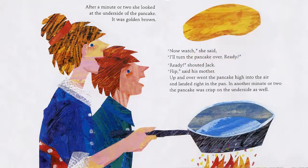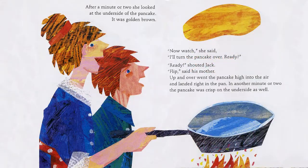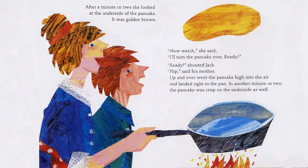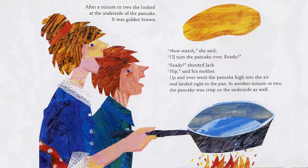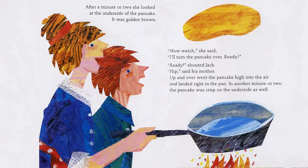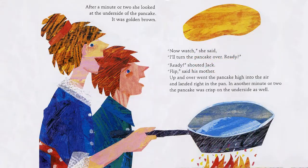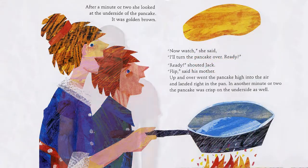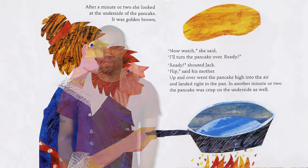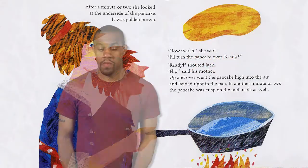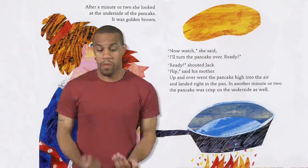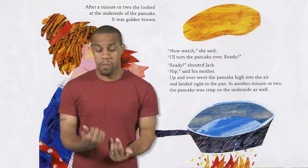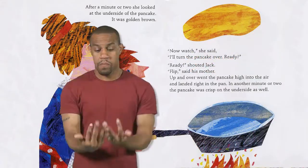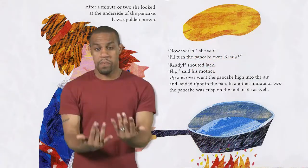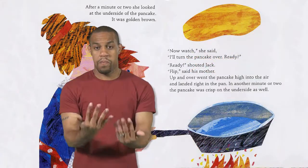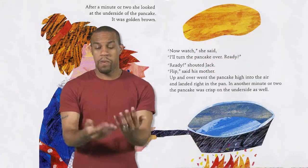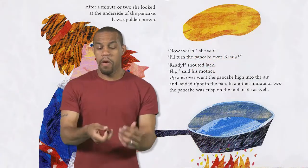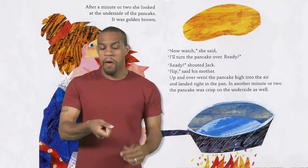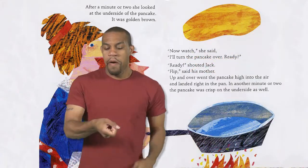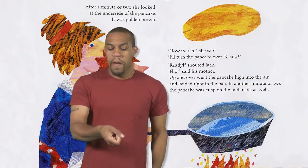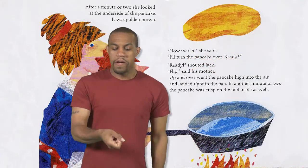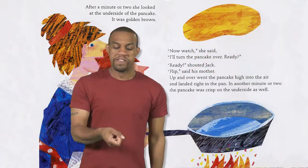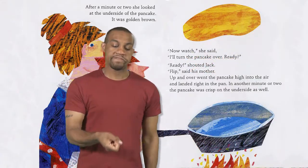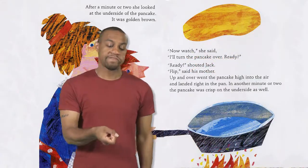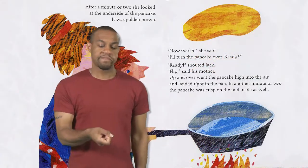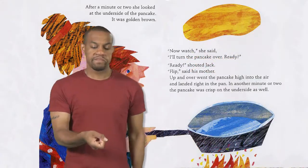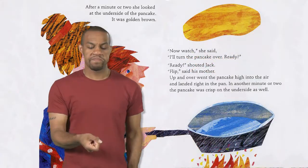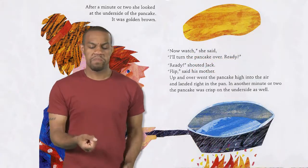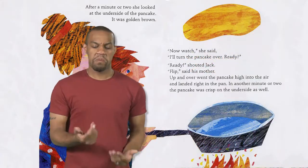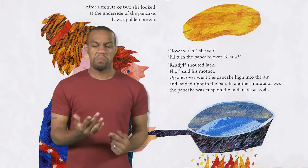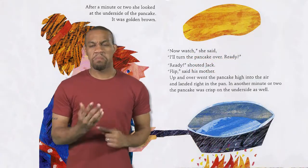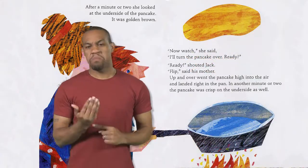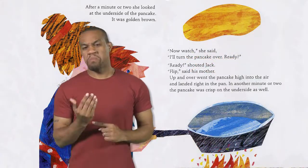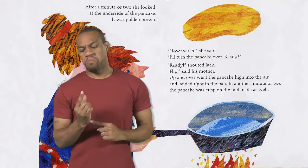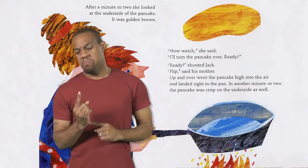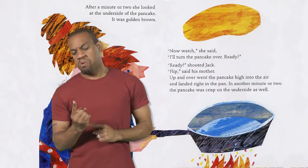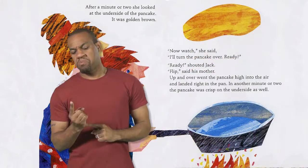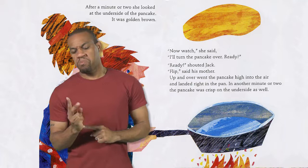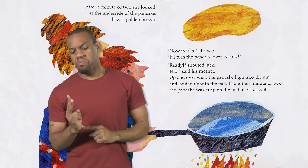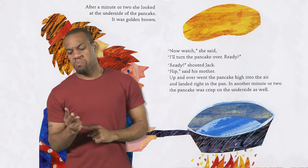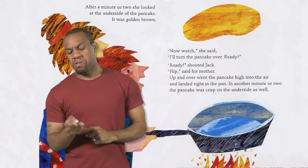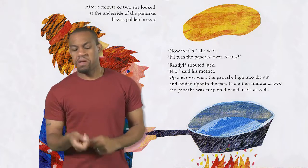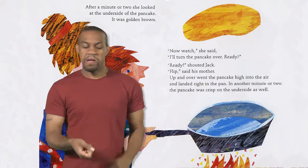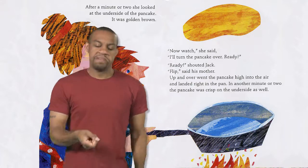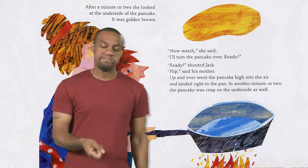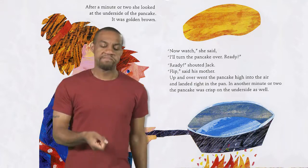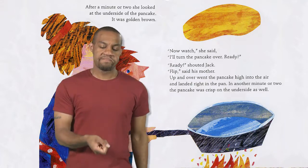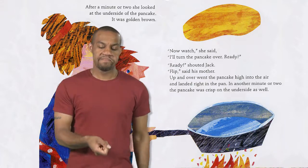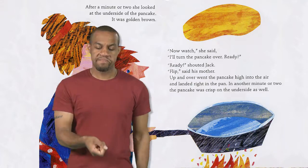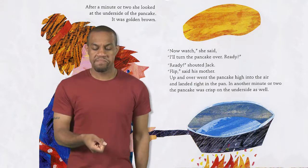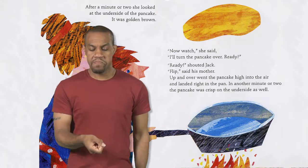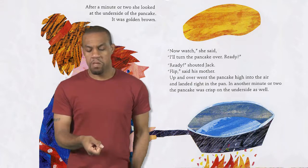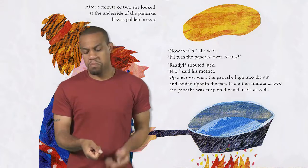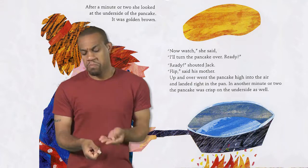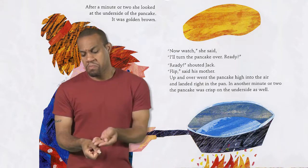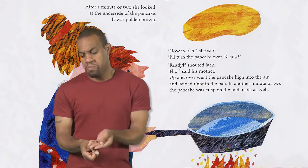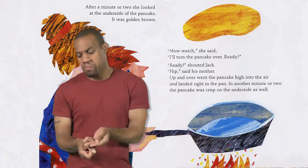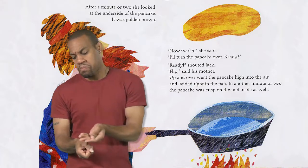After a minute or two She looked at the underside of the pancake It was golden brown Now